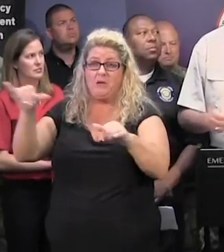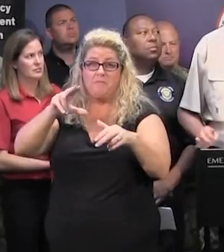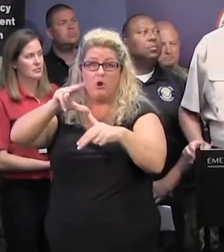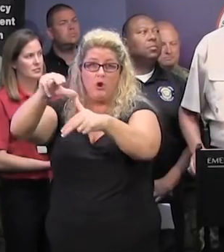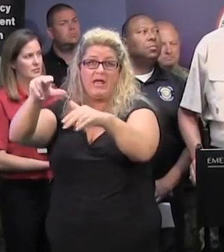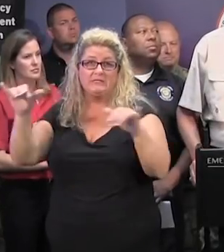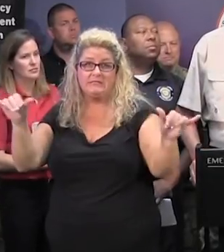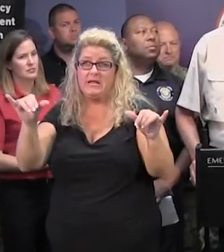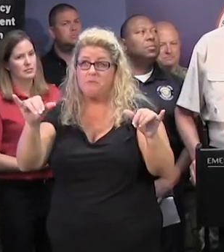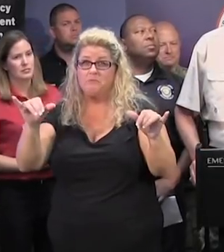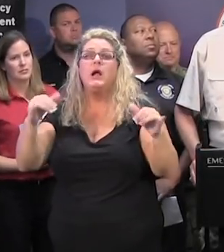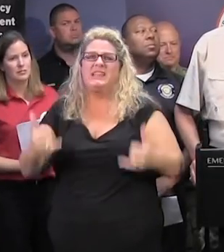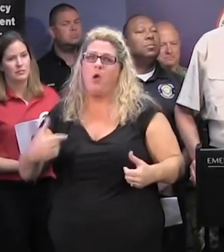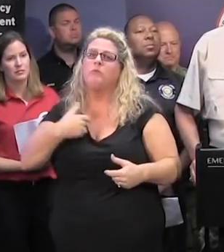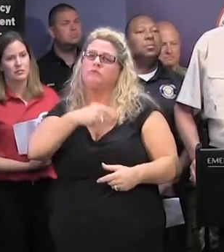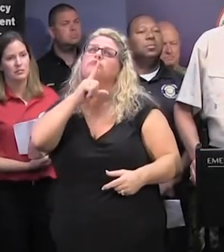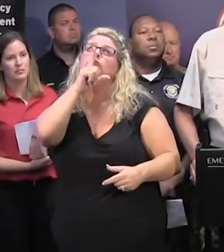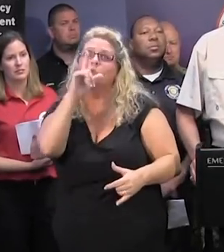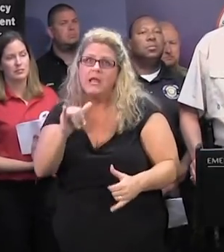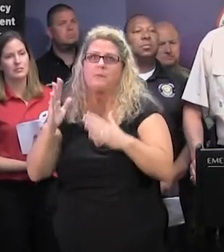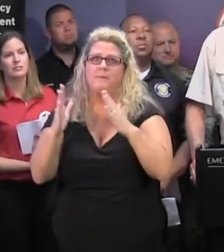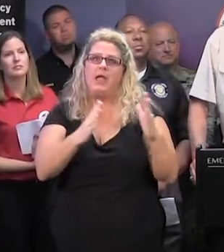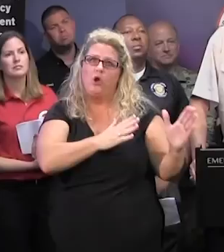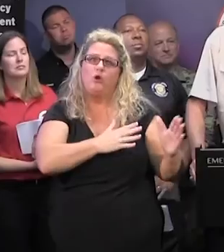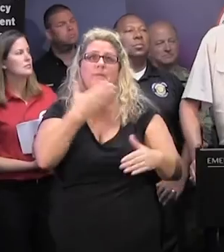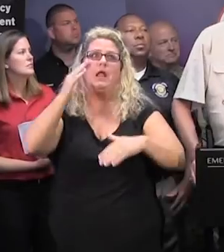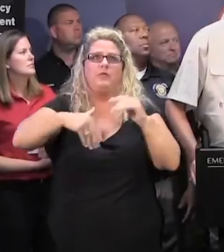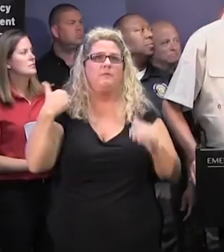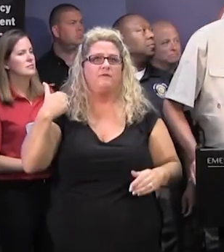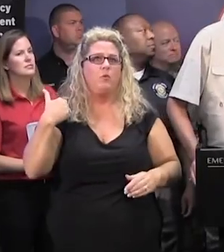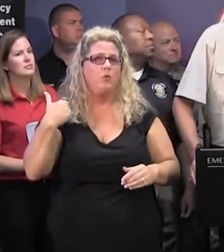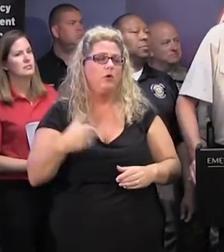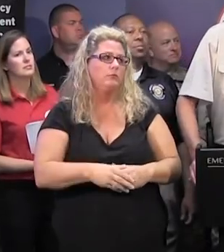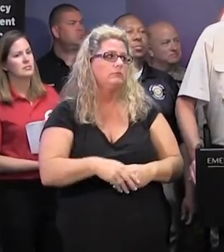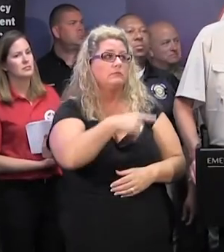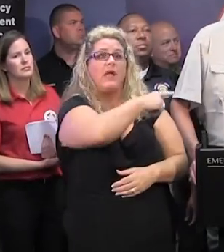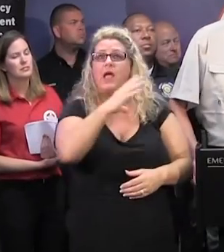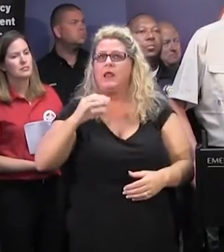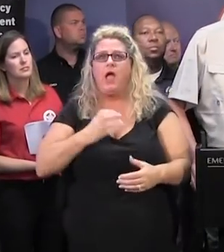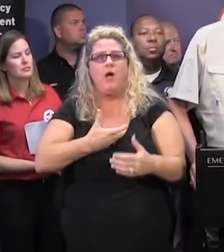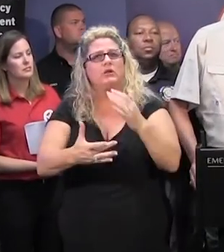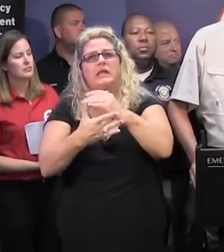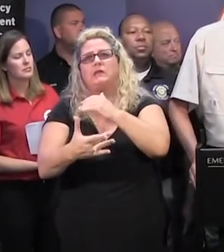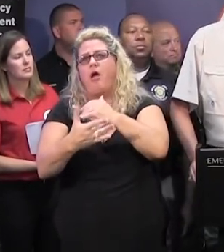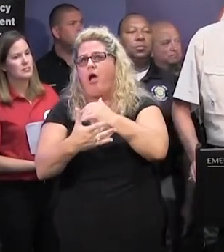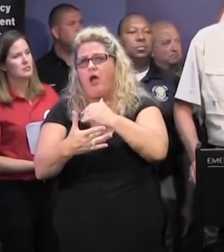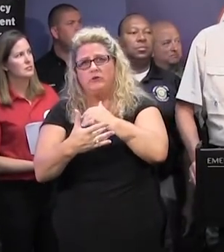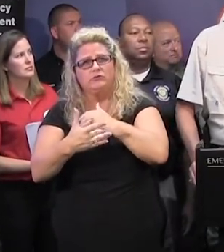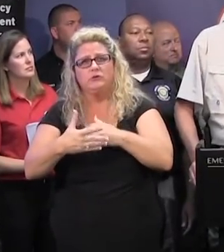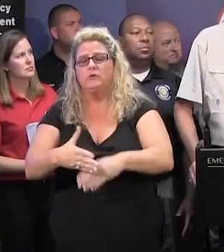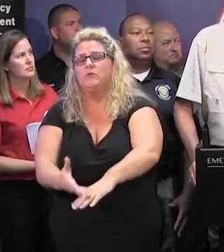to forecast than maybe we were during Joaquin. In addition, we have technologies now that we didn't have